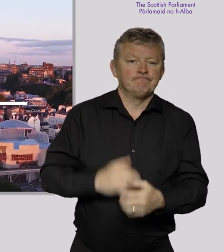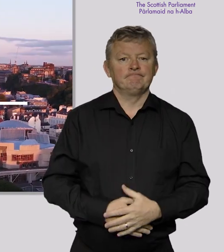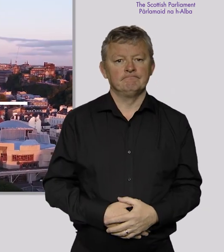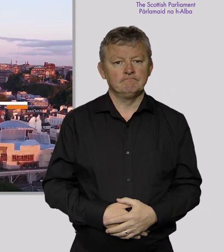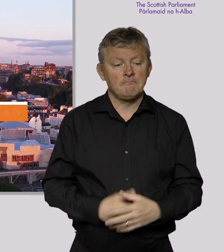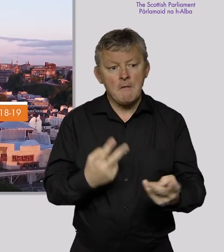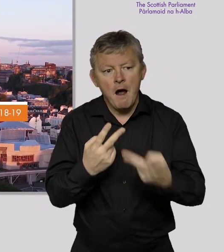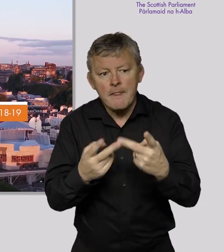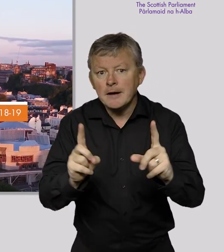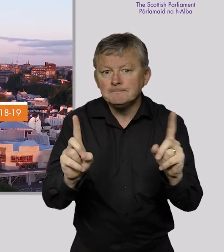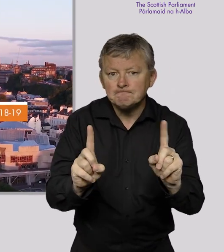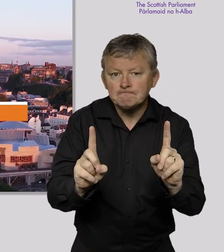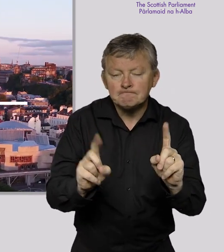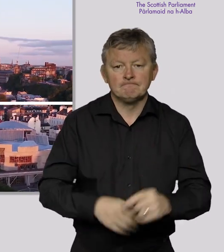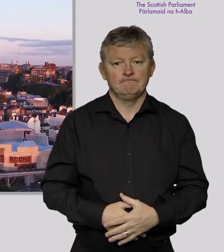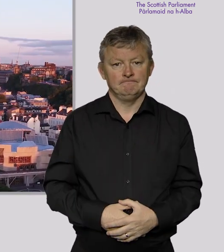Other